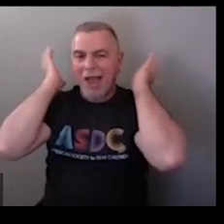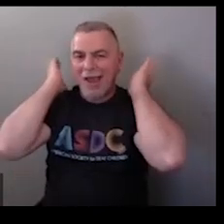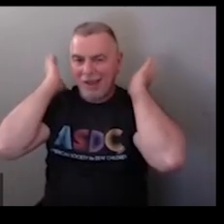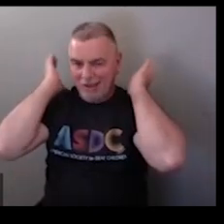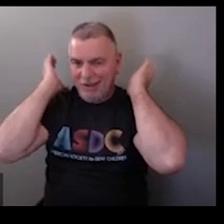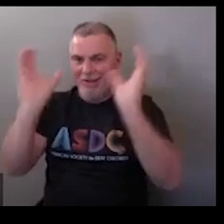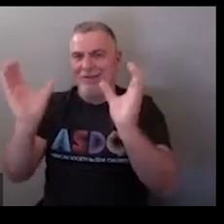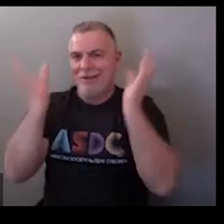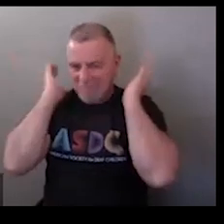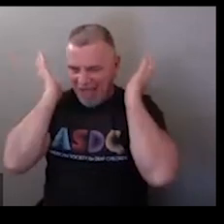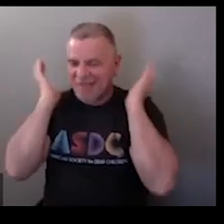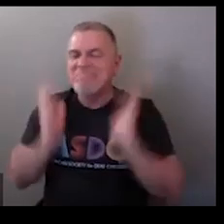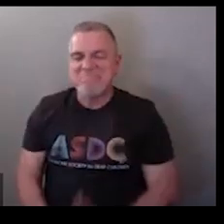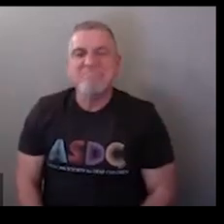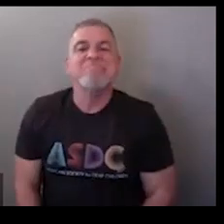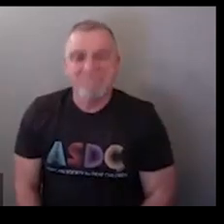school backpacks like this